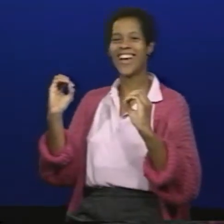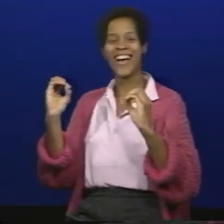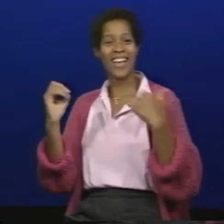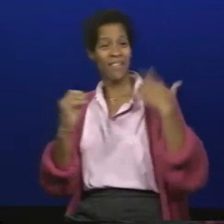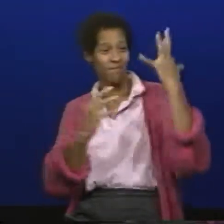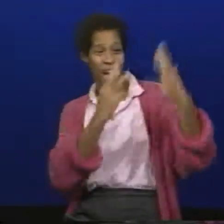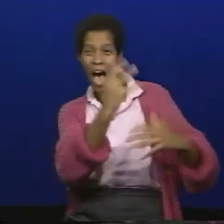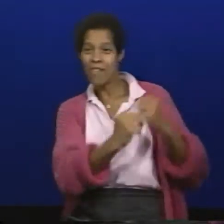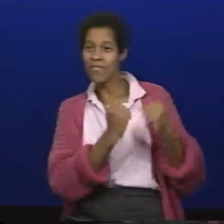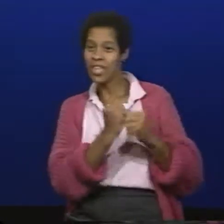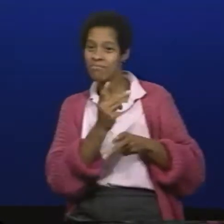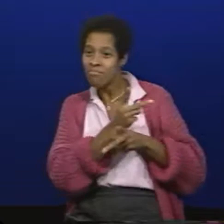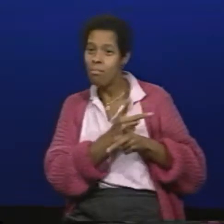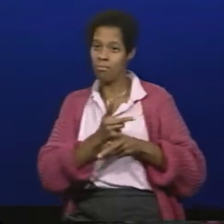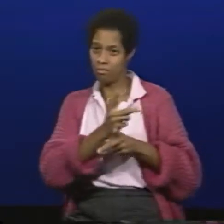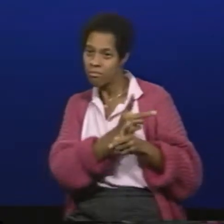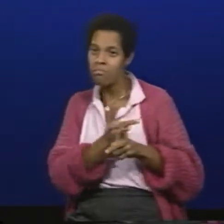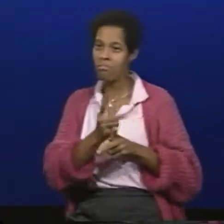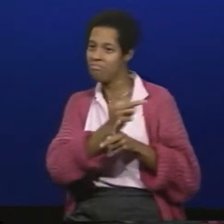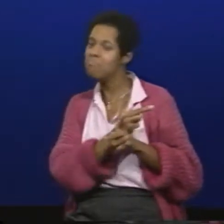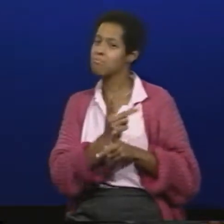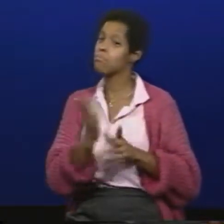at Fanwood and went to the Pennsylvania School for the Deaf